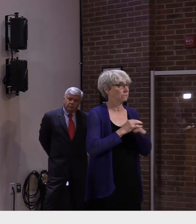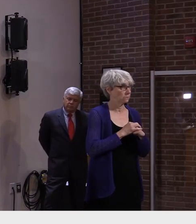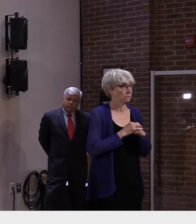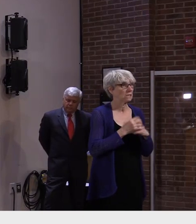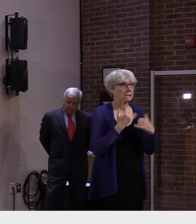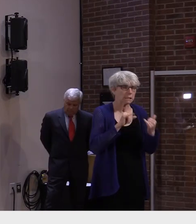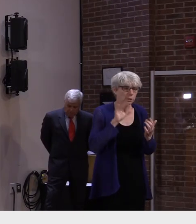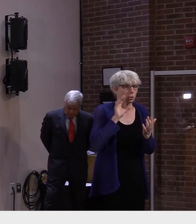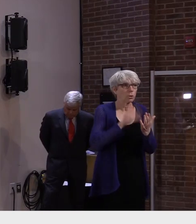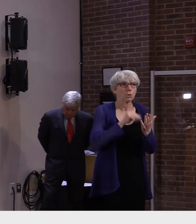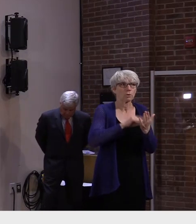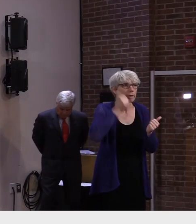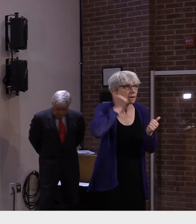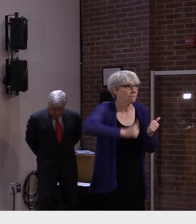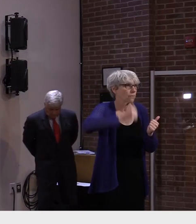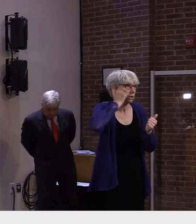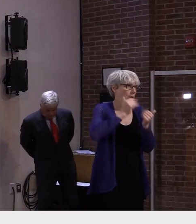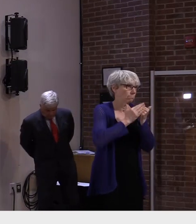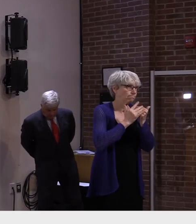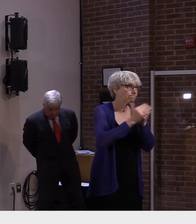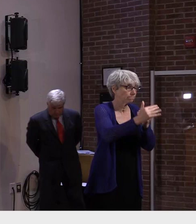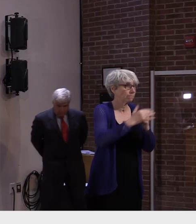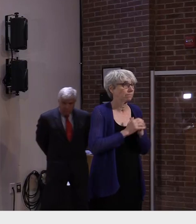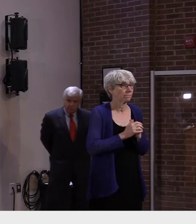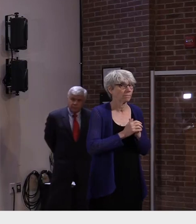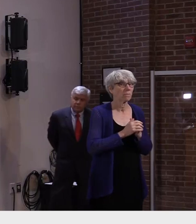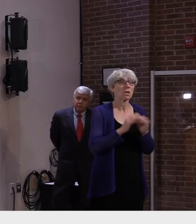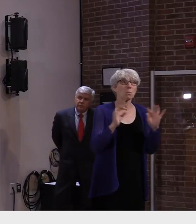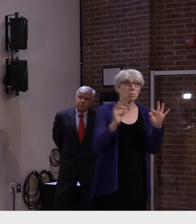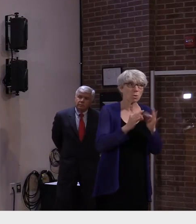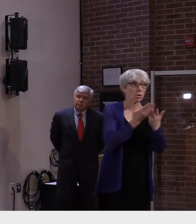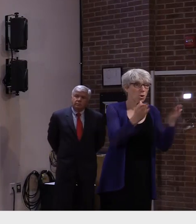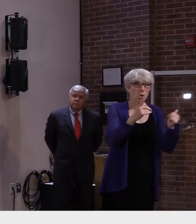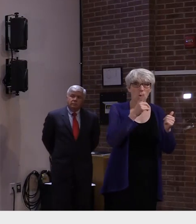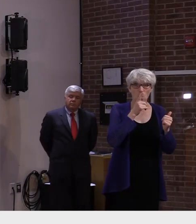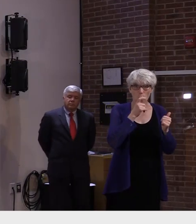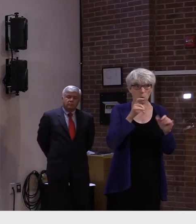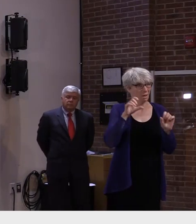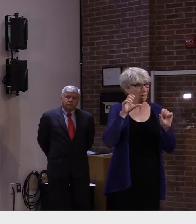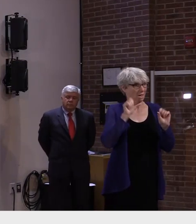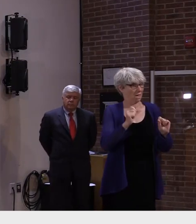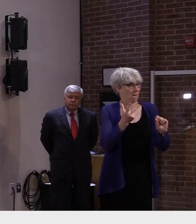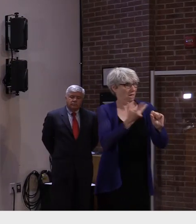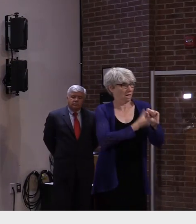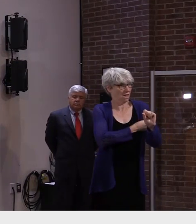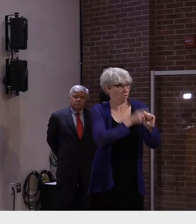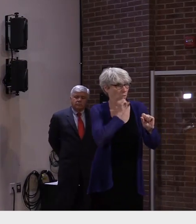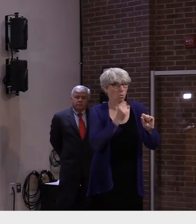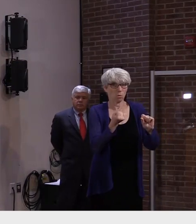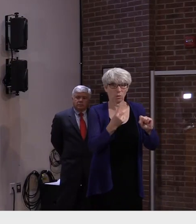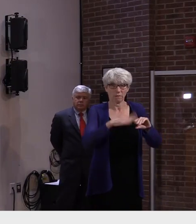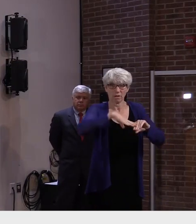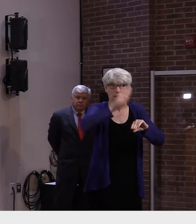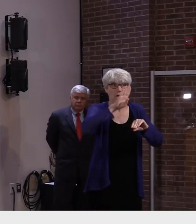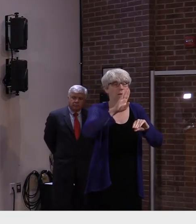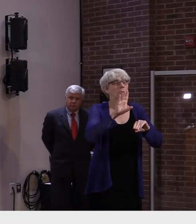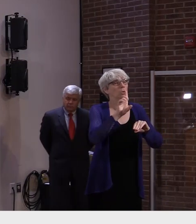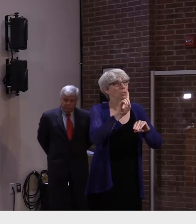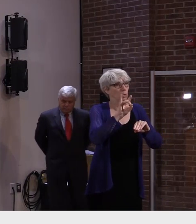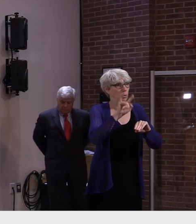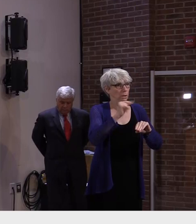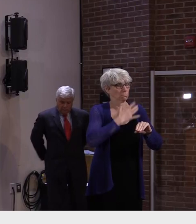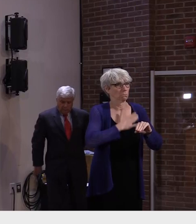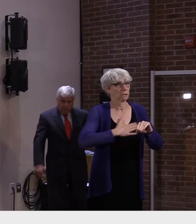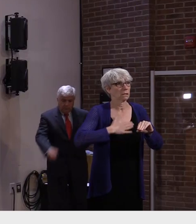continues to evolve that's why we want everyone who's eligible for vaccination to get vaccinated as soon as